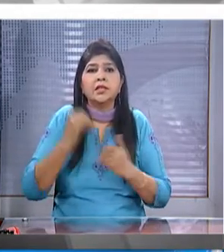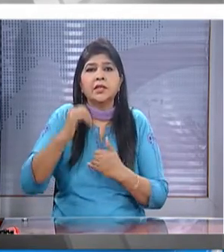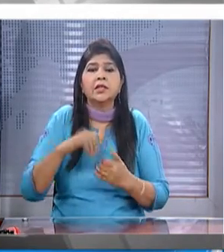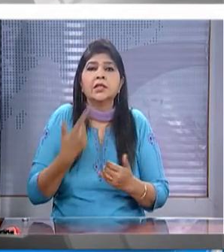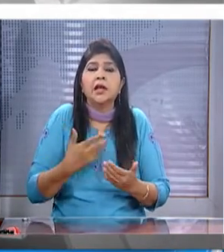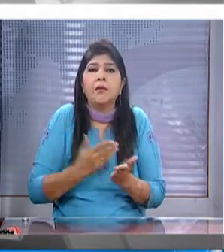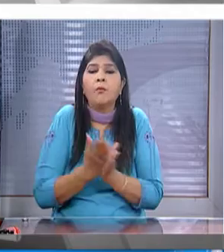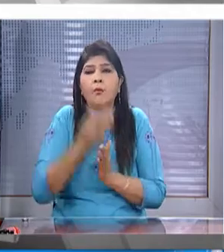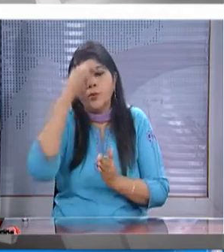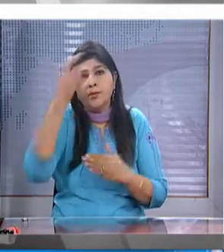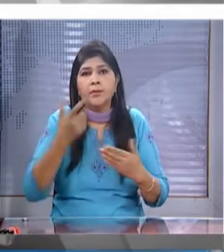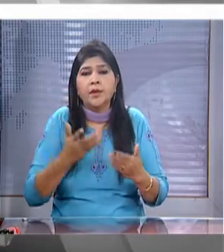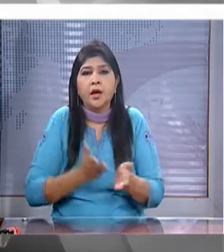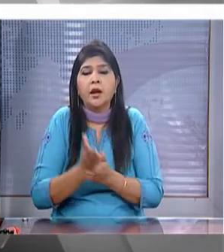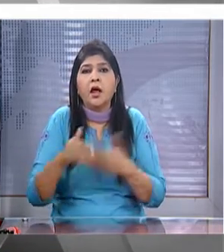and the way forward